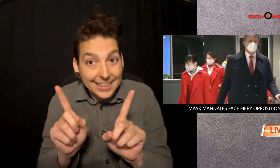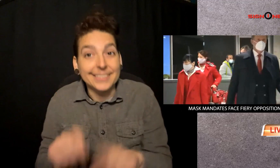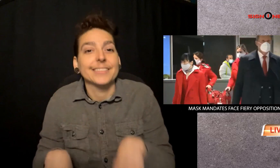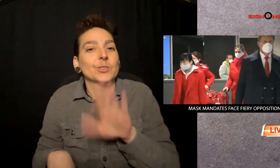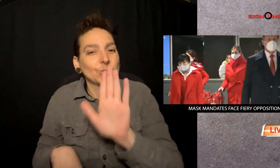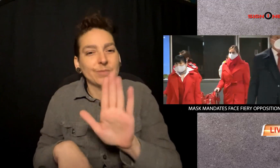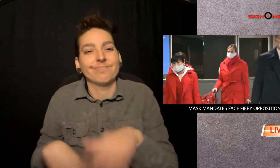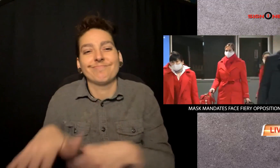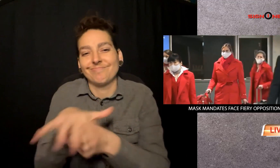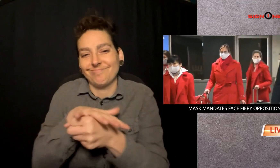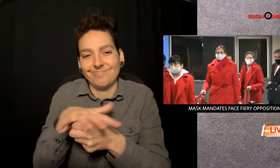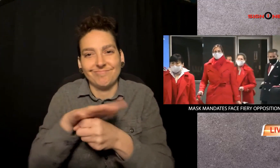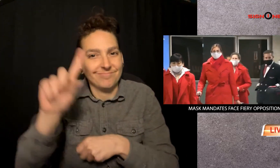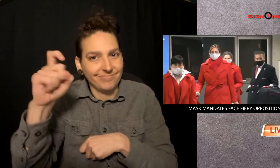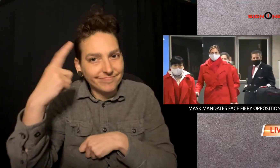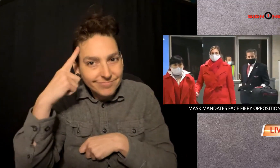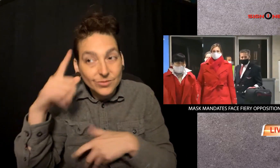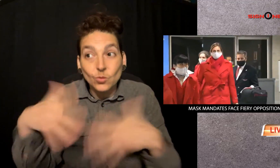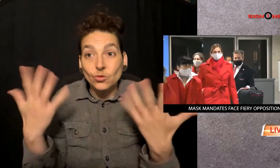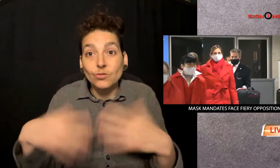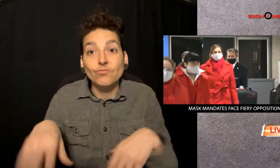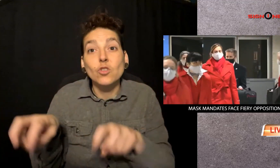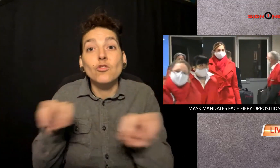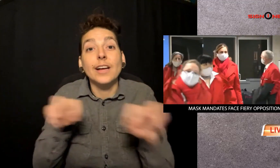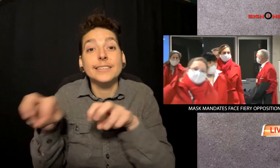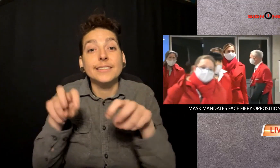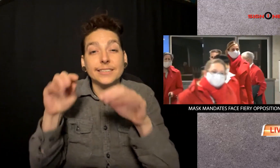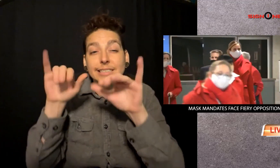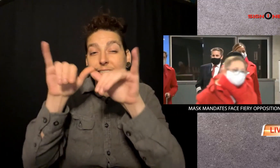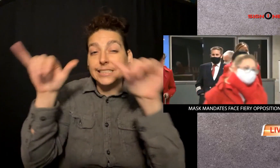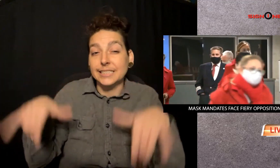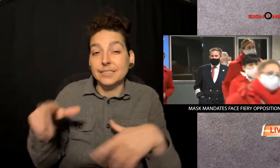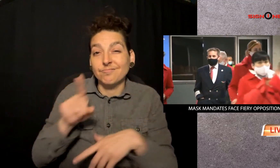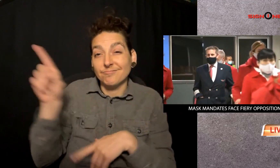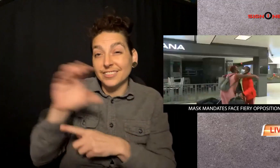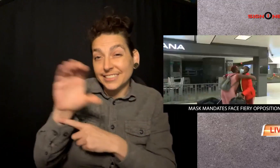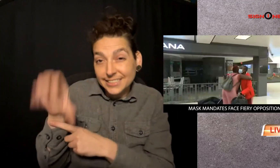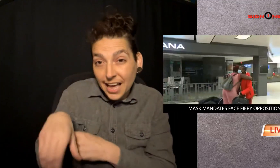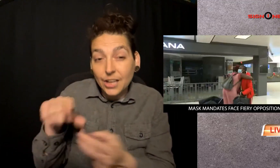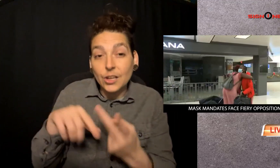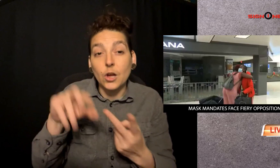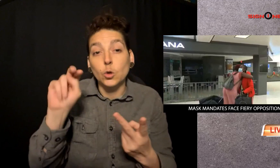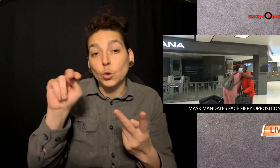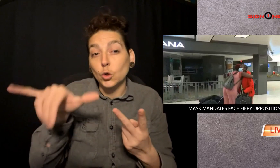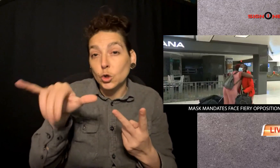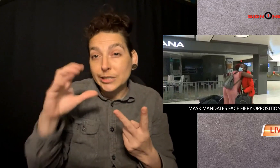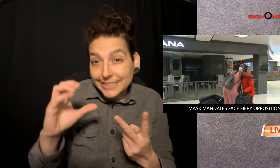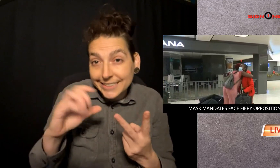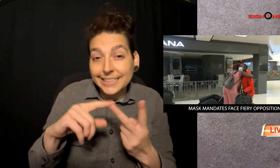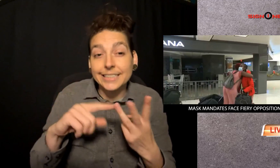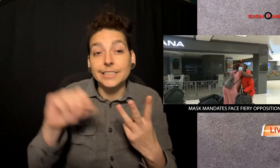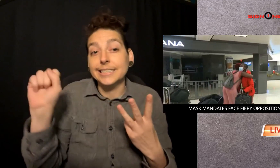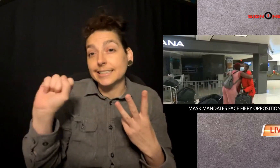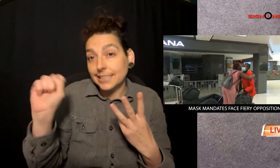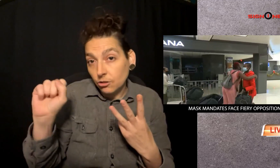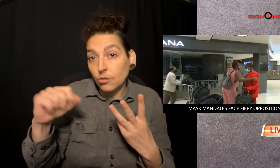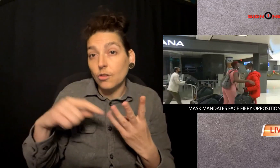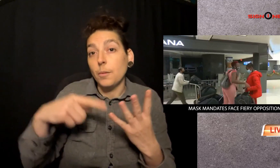But your local government or transit organization might have its own rules. transit